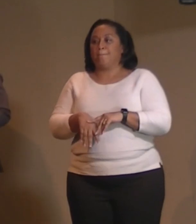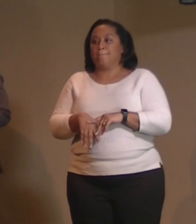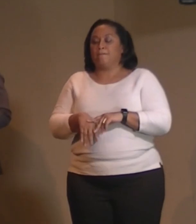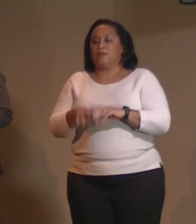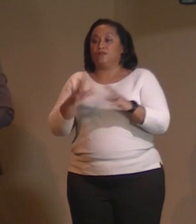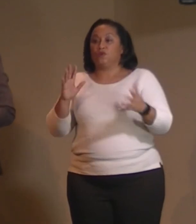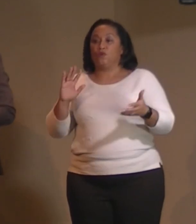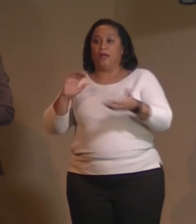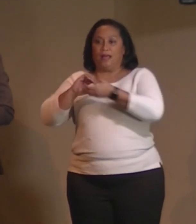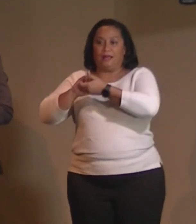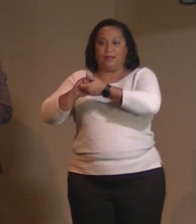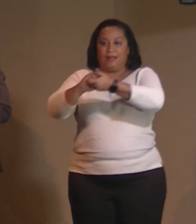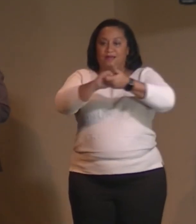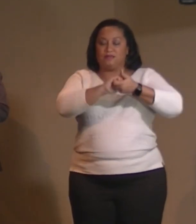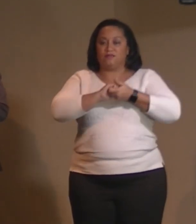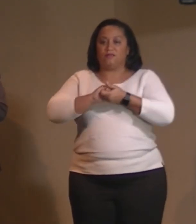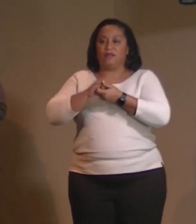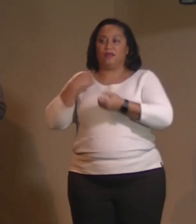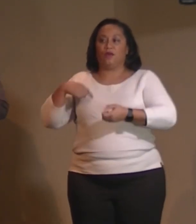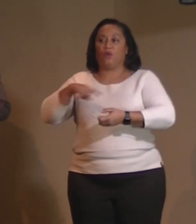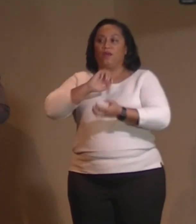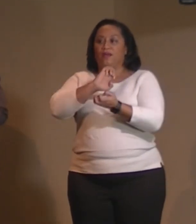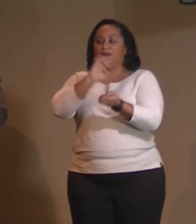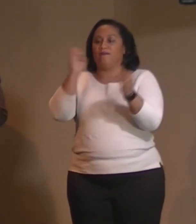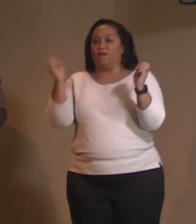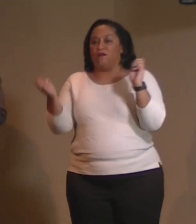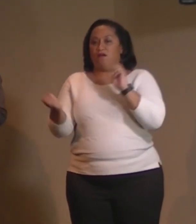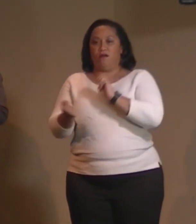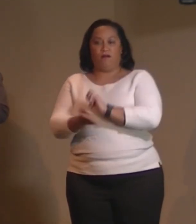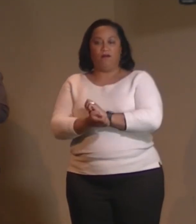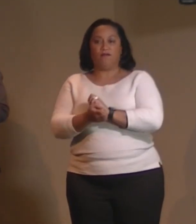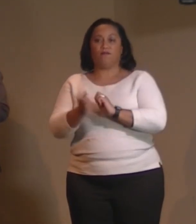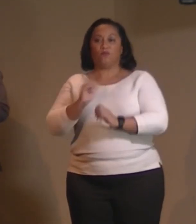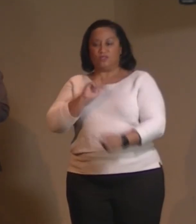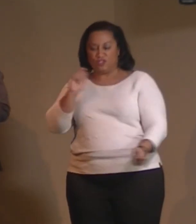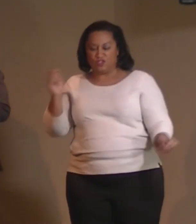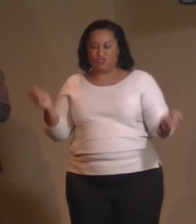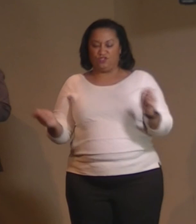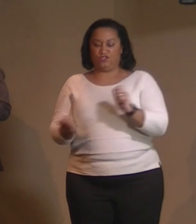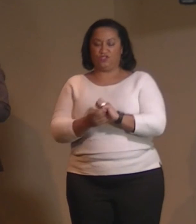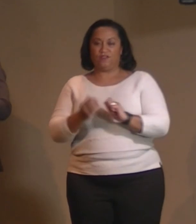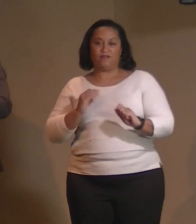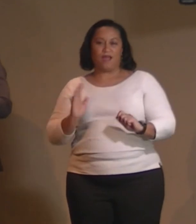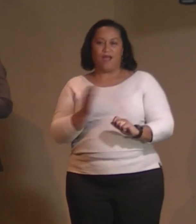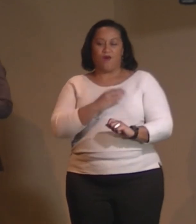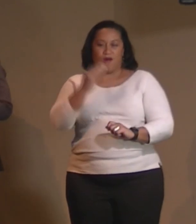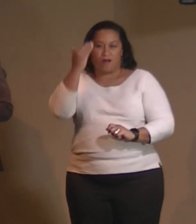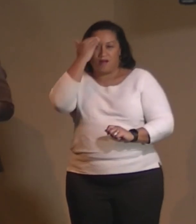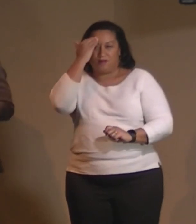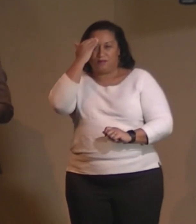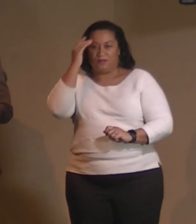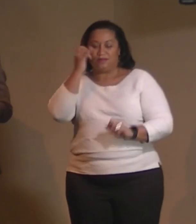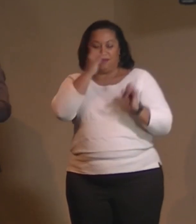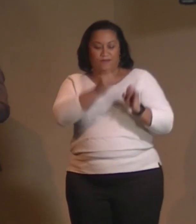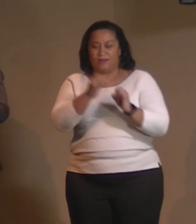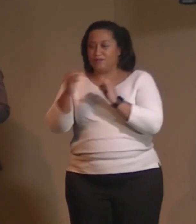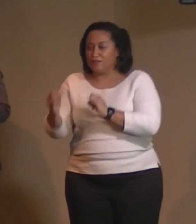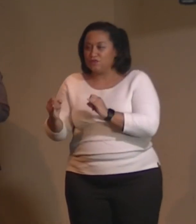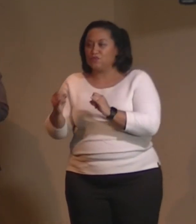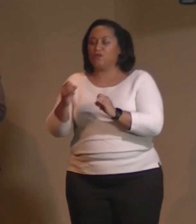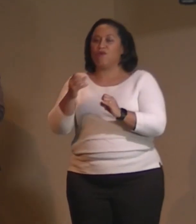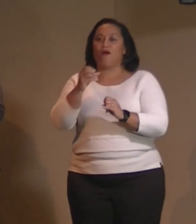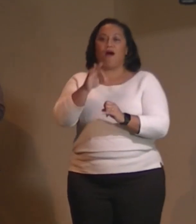collectively, we evolve. Collectively, we shift our consciousness of individual, of